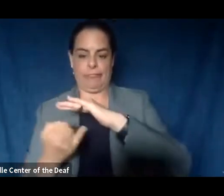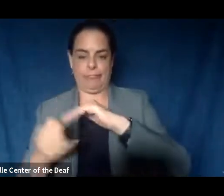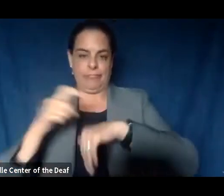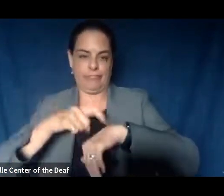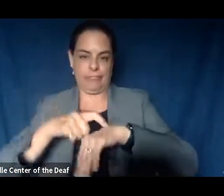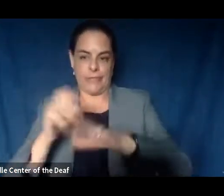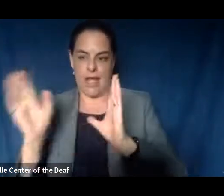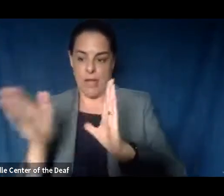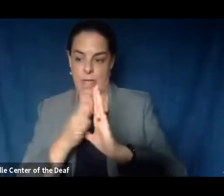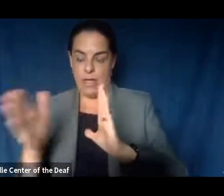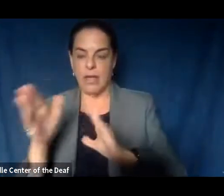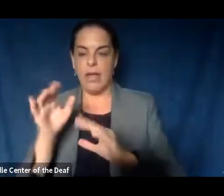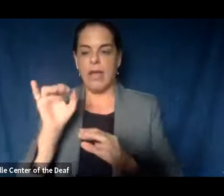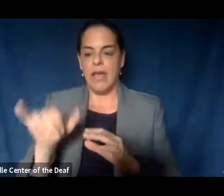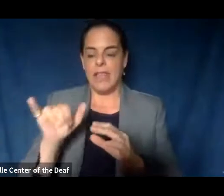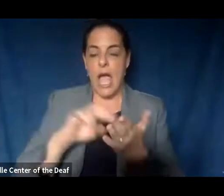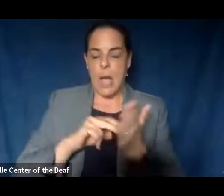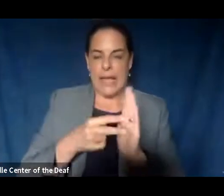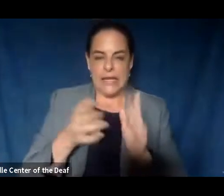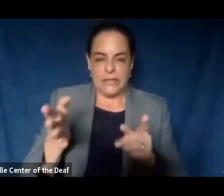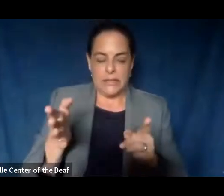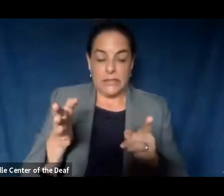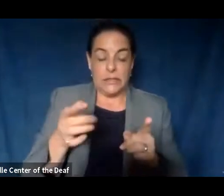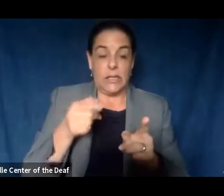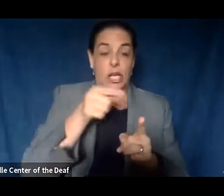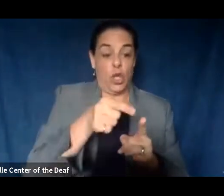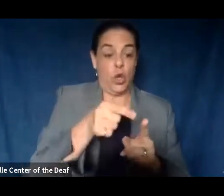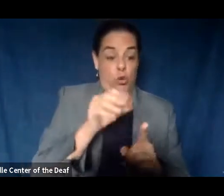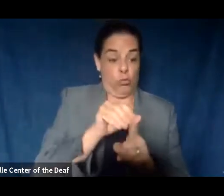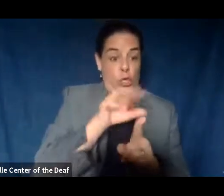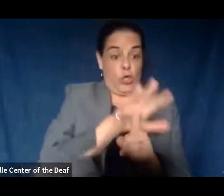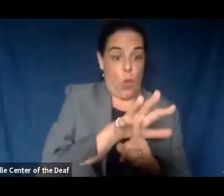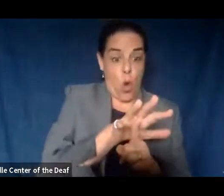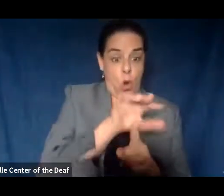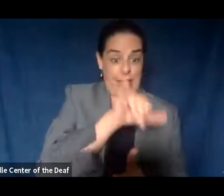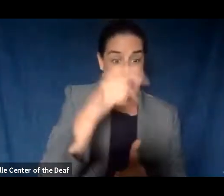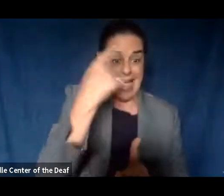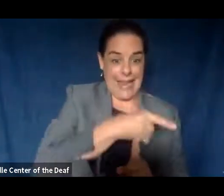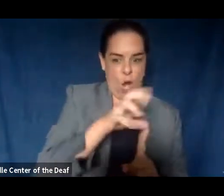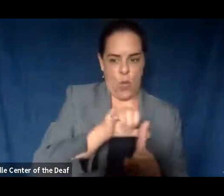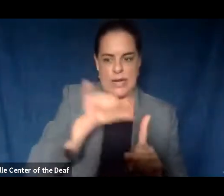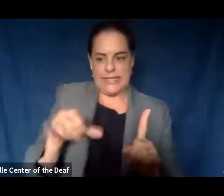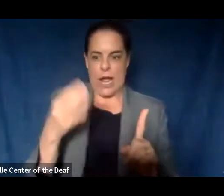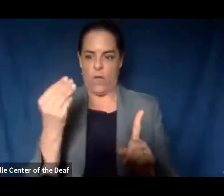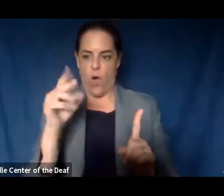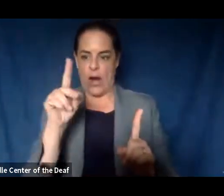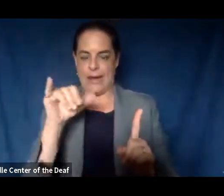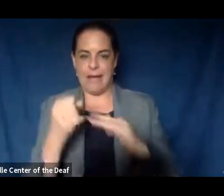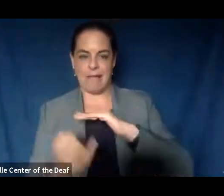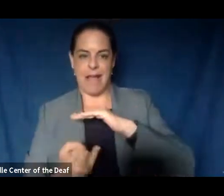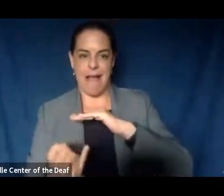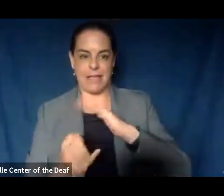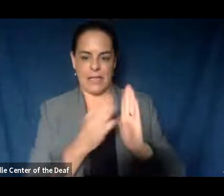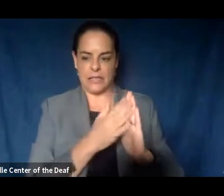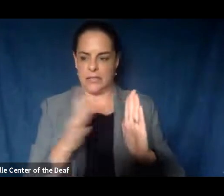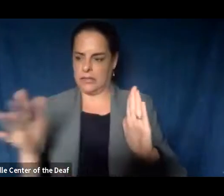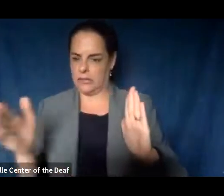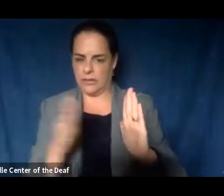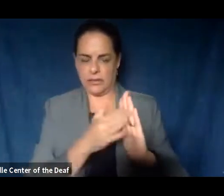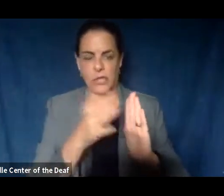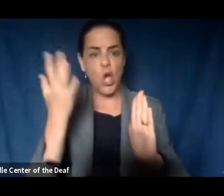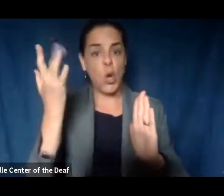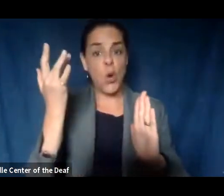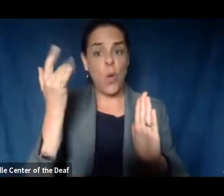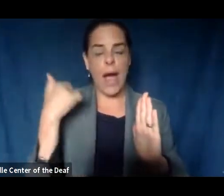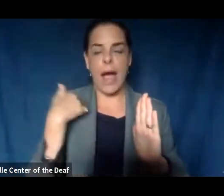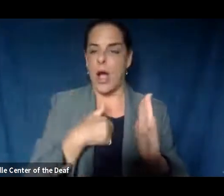period for that illness. So you get exposed to the disease on this day. We want you to stay in quarantine for 14 days. And why is that? It's because